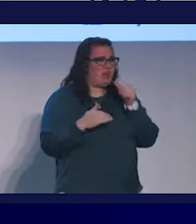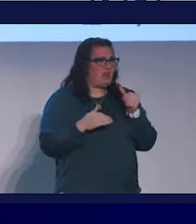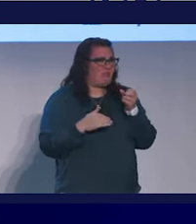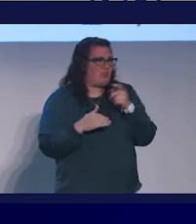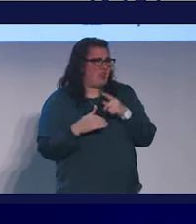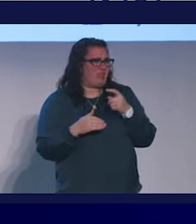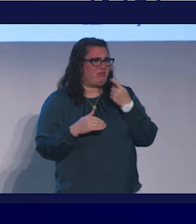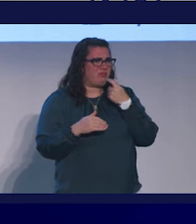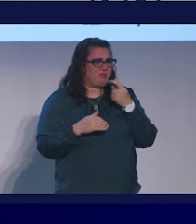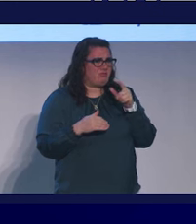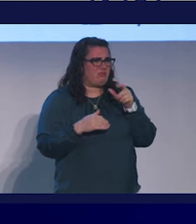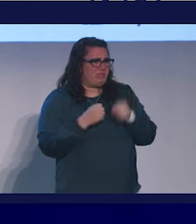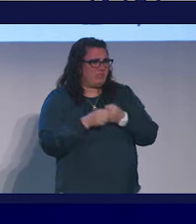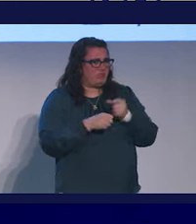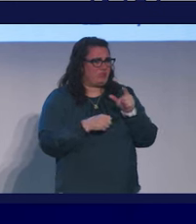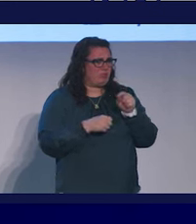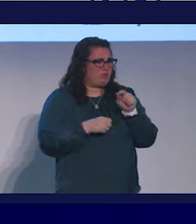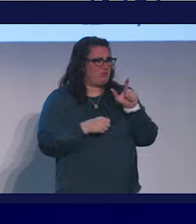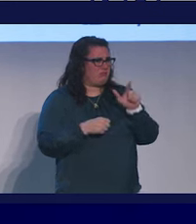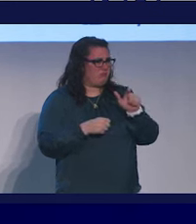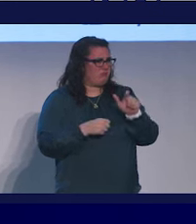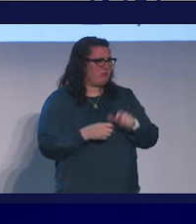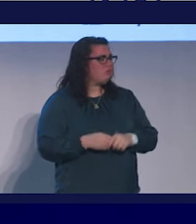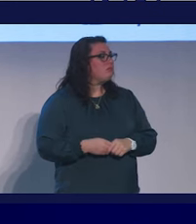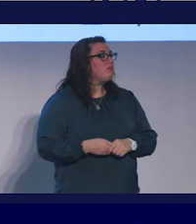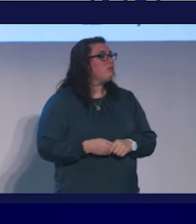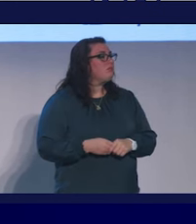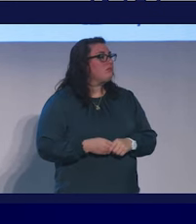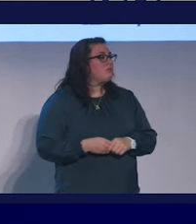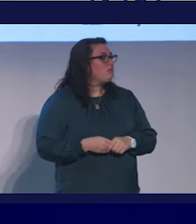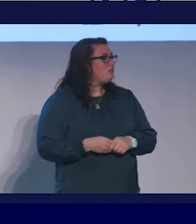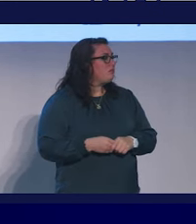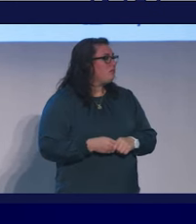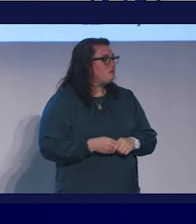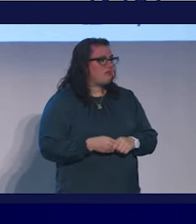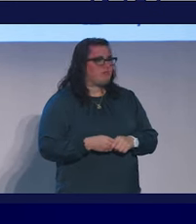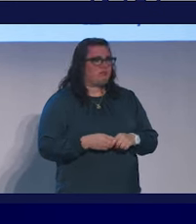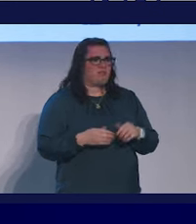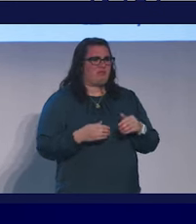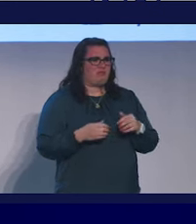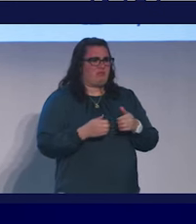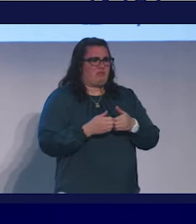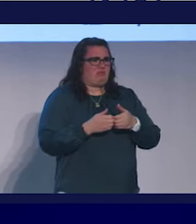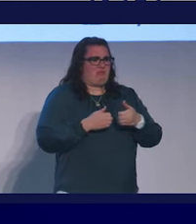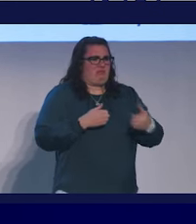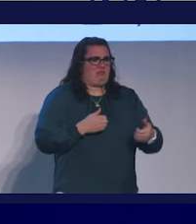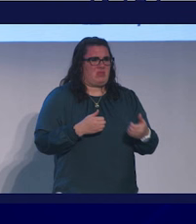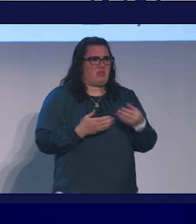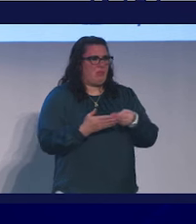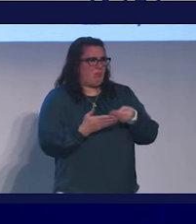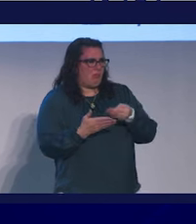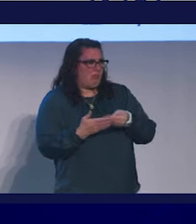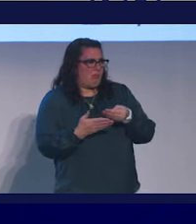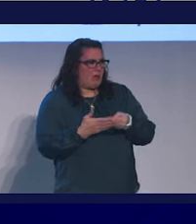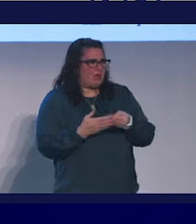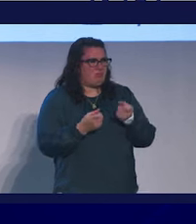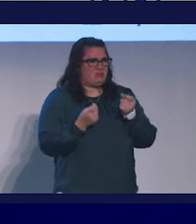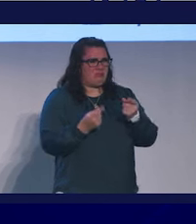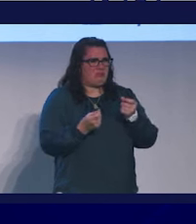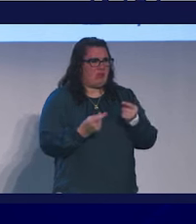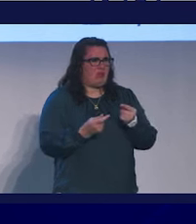since the 2020-2021, and certainly are disproportionately, wildly disproportionate, to the amount of money we spend on healthcare.